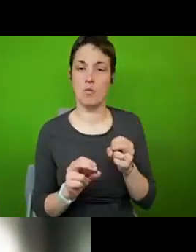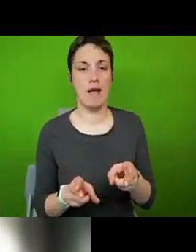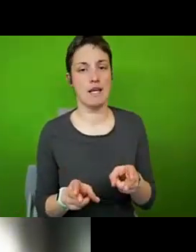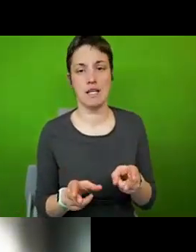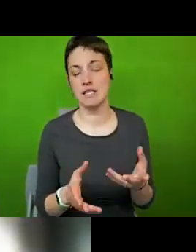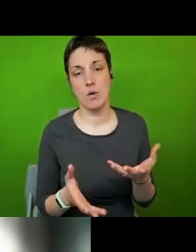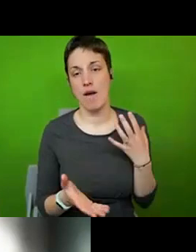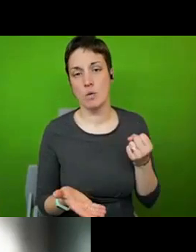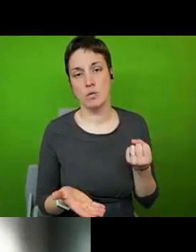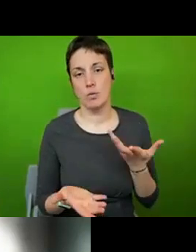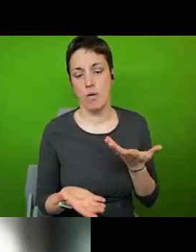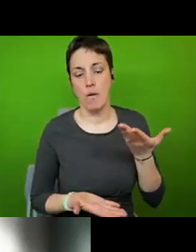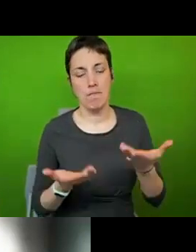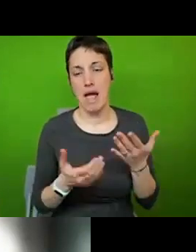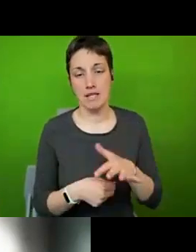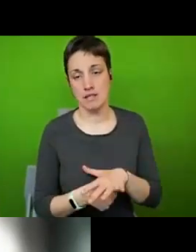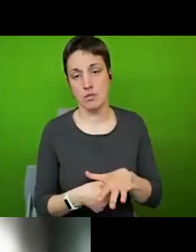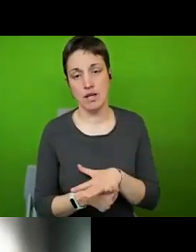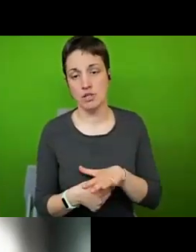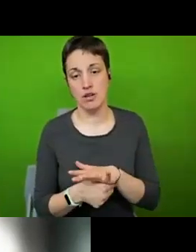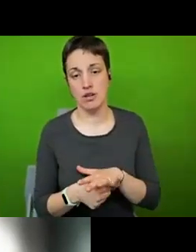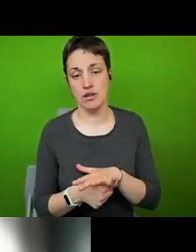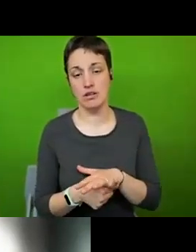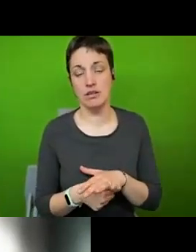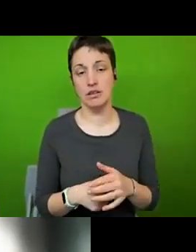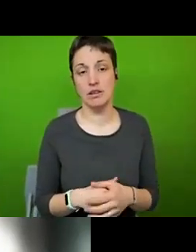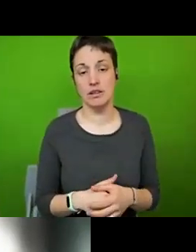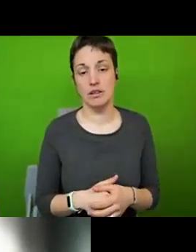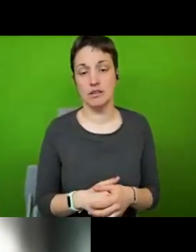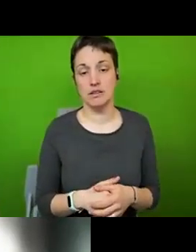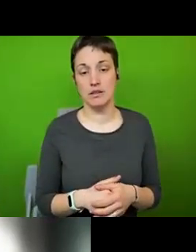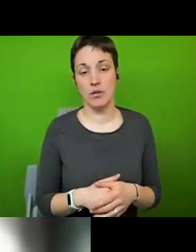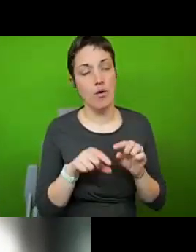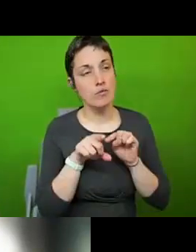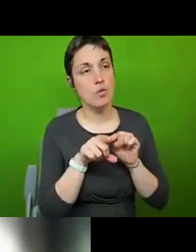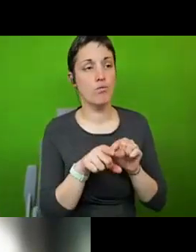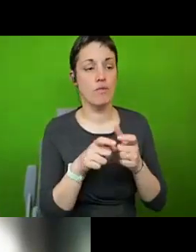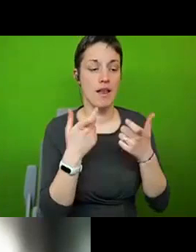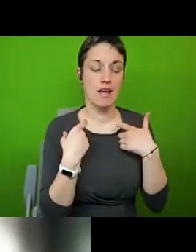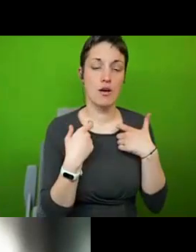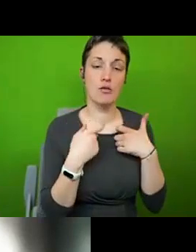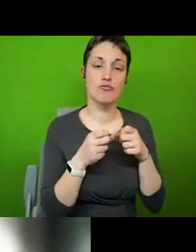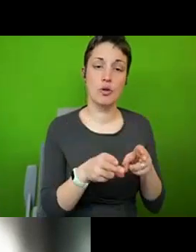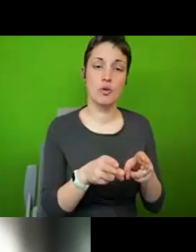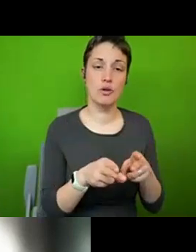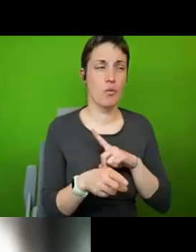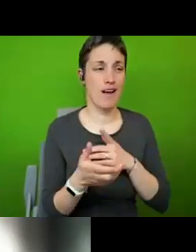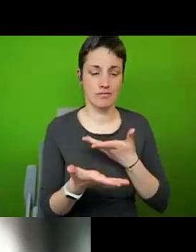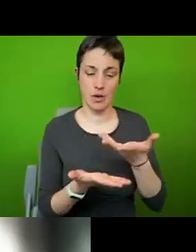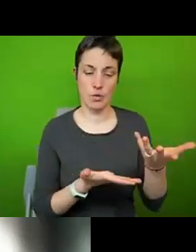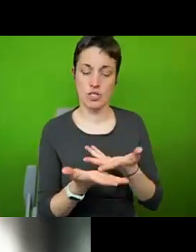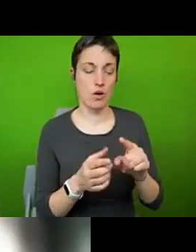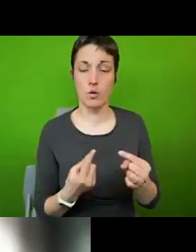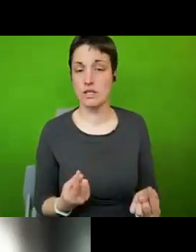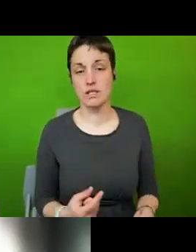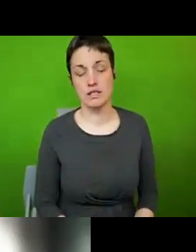compare us if situations but uh for us it took the legal route because there was no way to negotiate intermediate that in light of the